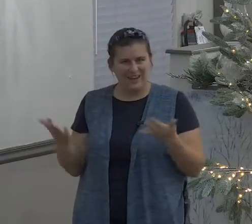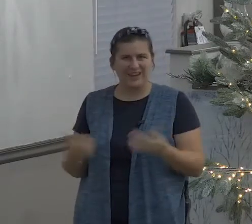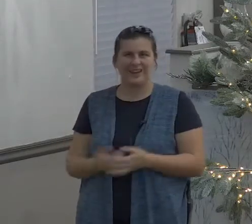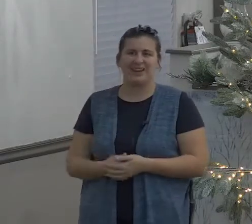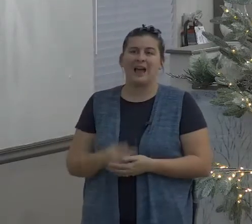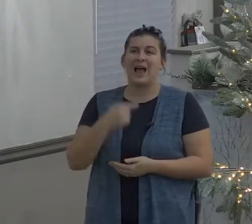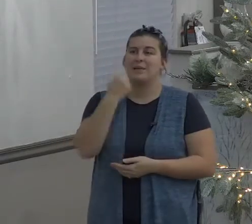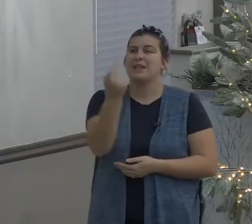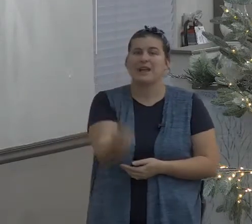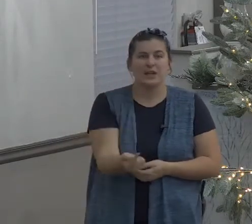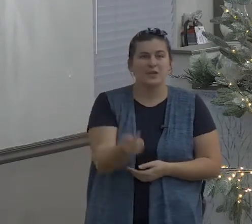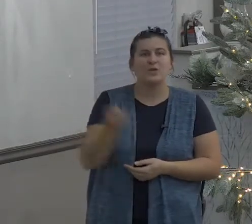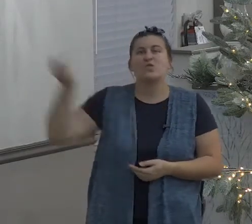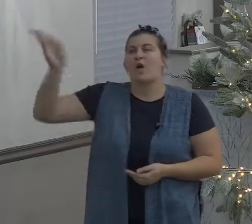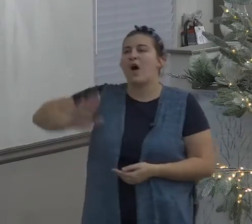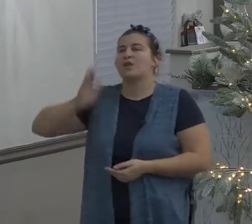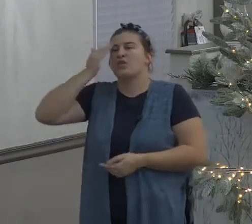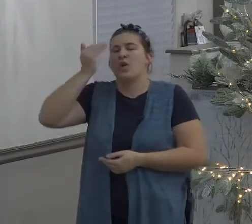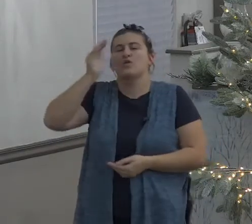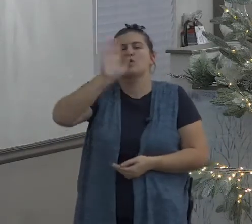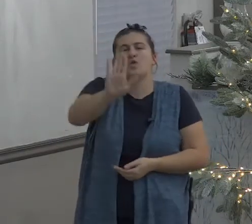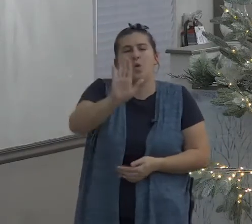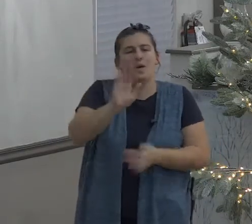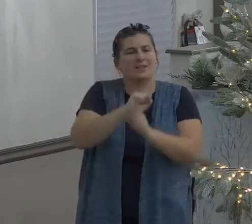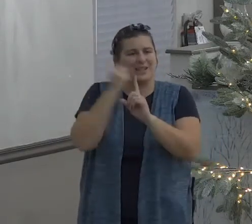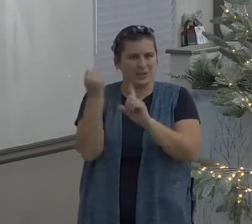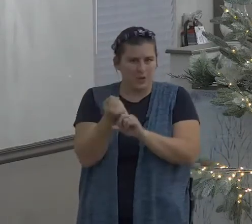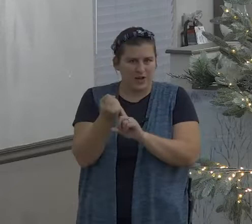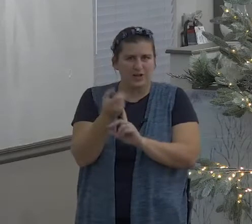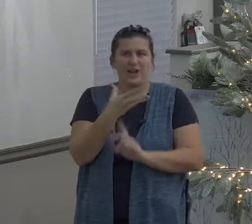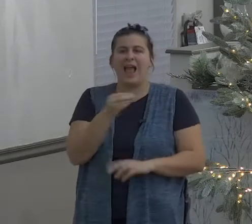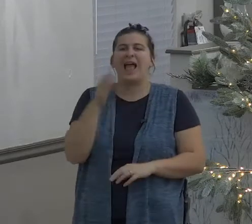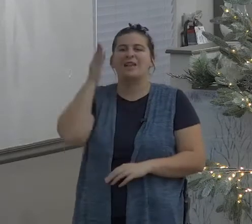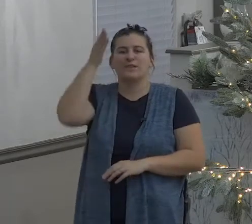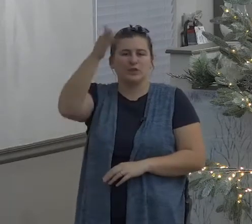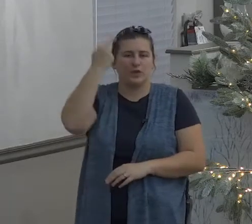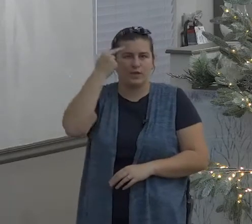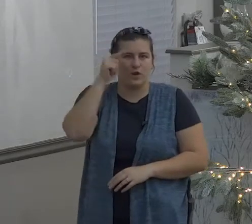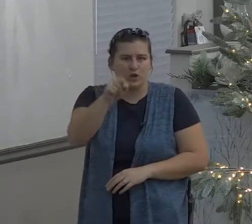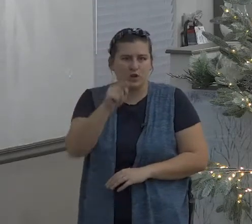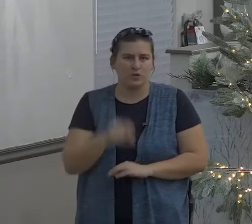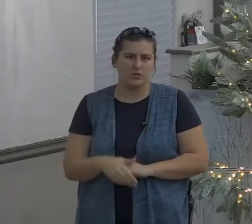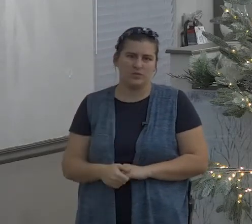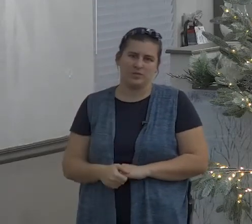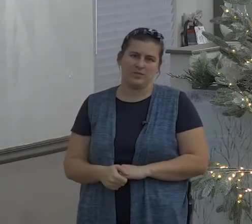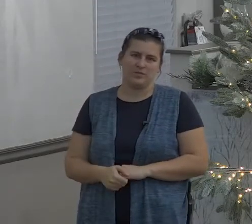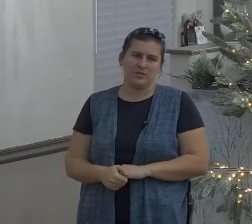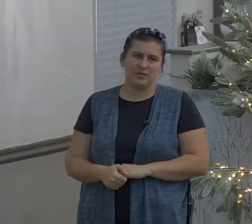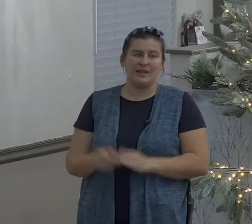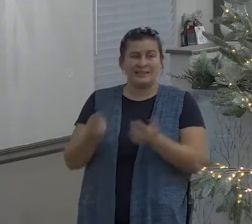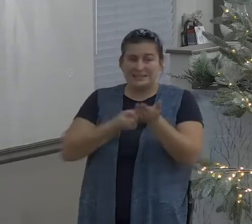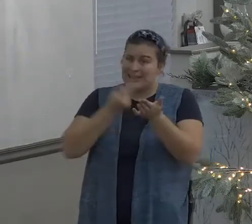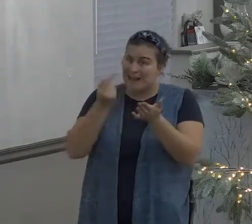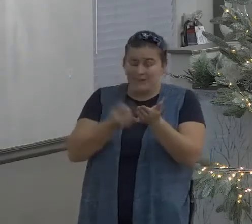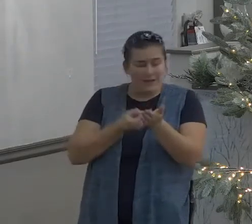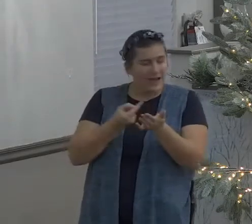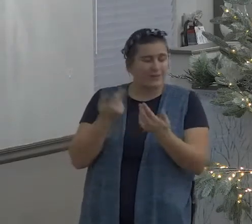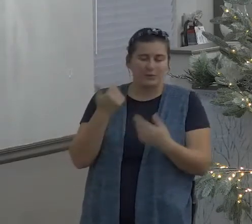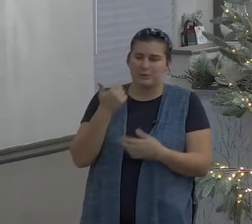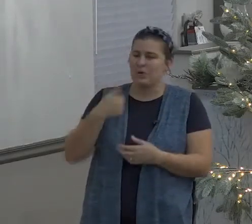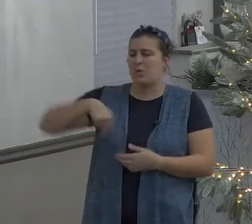and and so you know but God knew all that and God knew